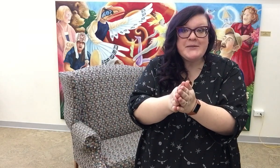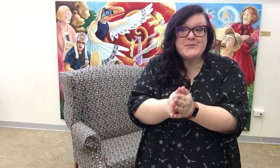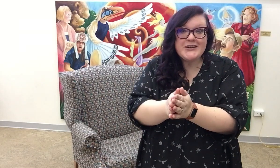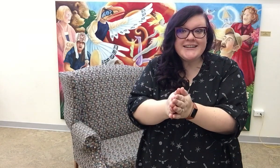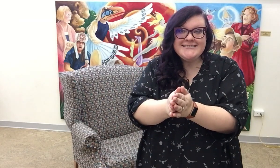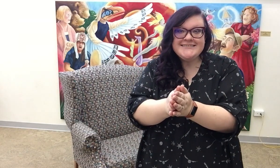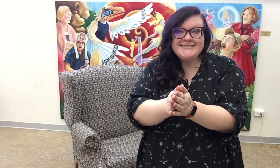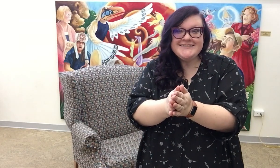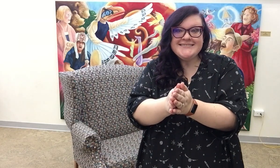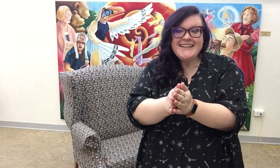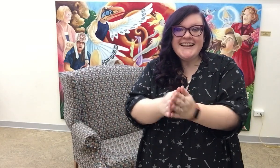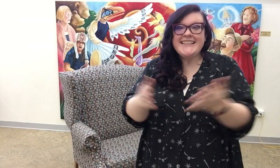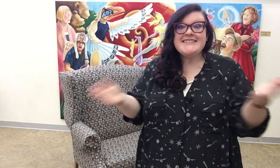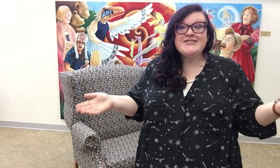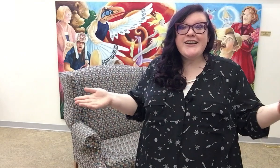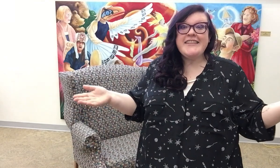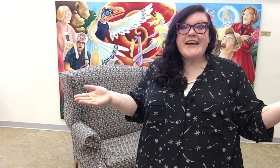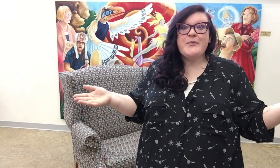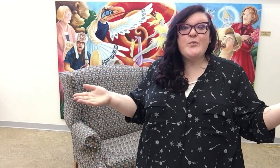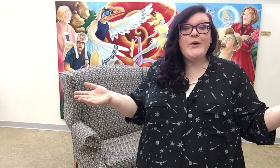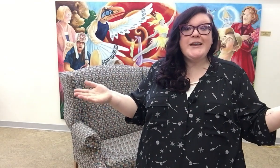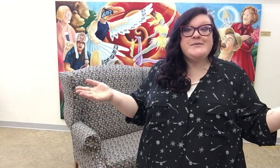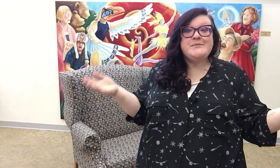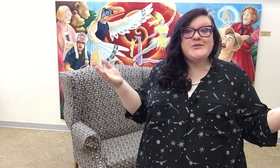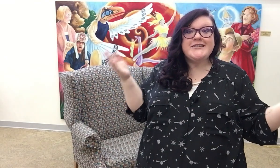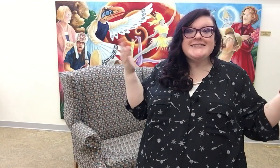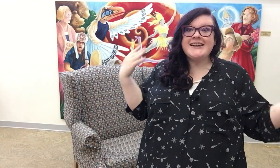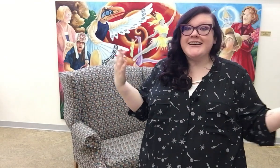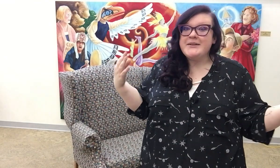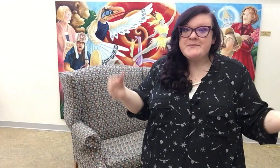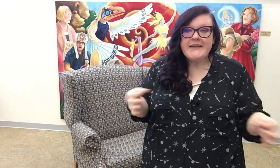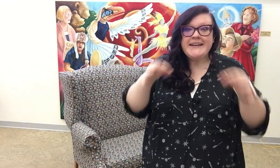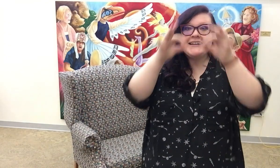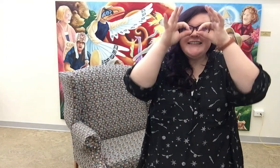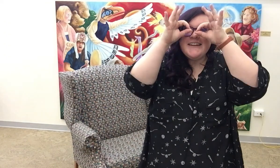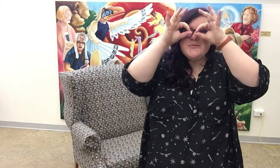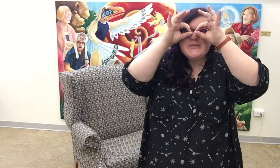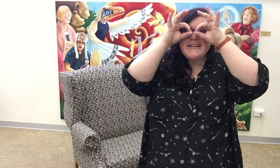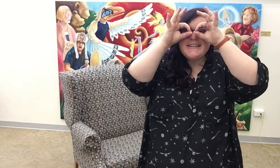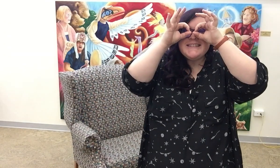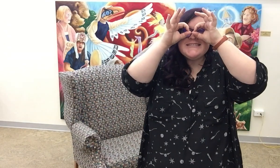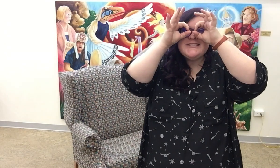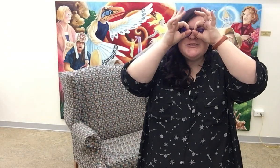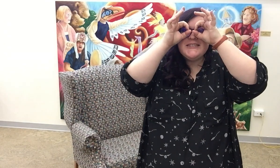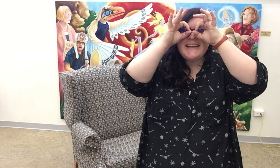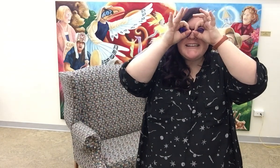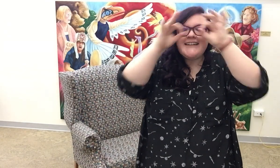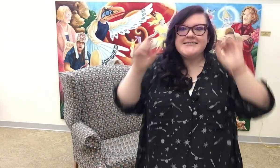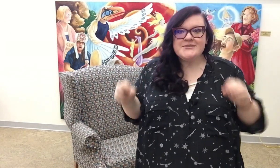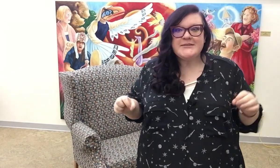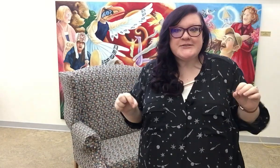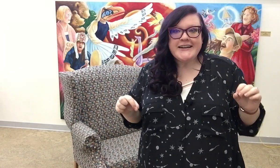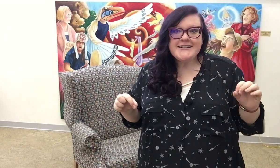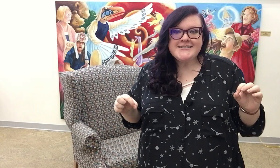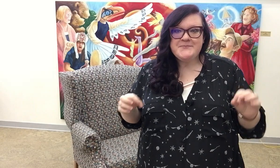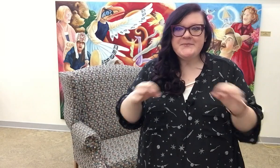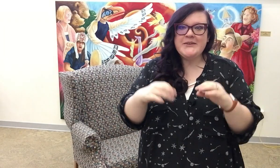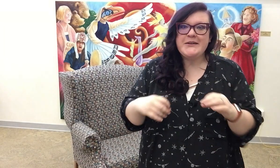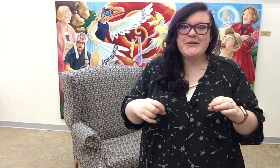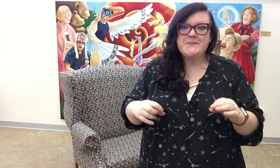book. Let's try that one more time. I love putting on these googly glasses with you guys. Here we go.